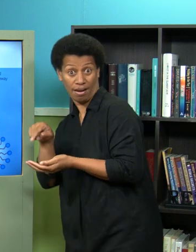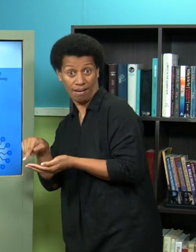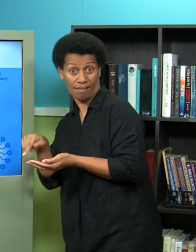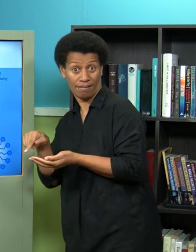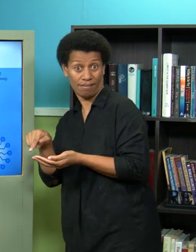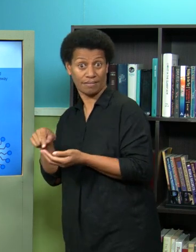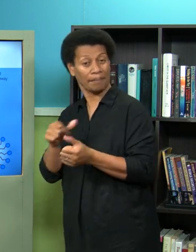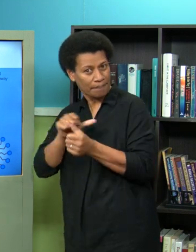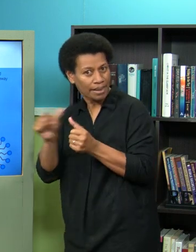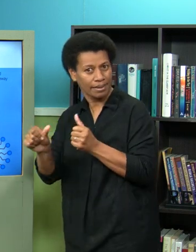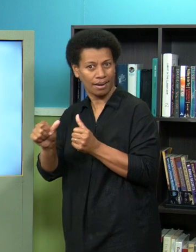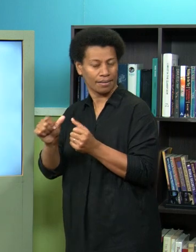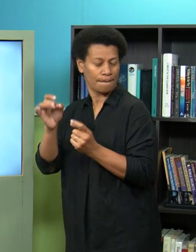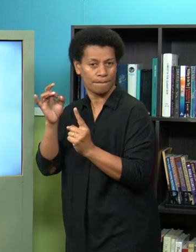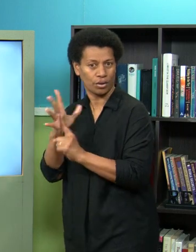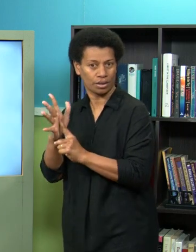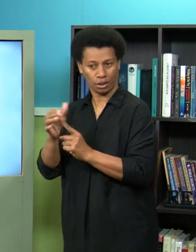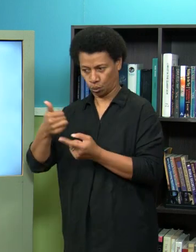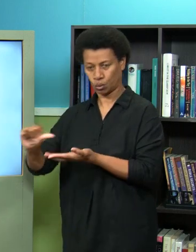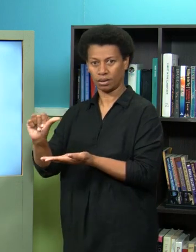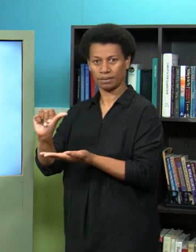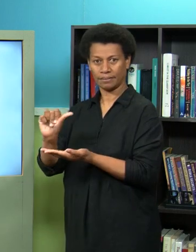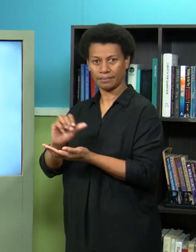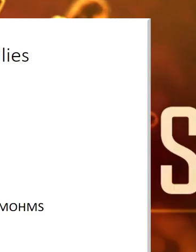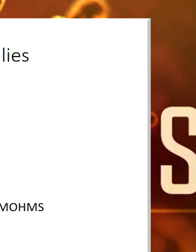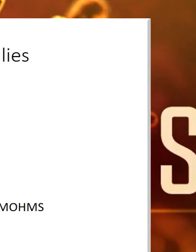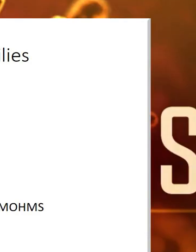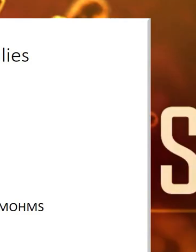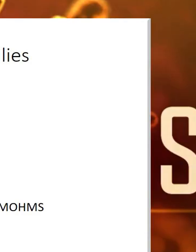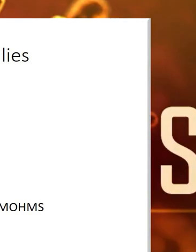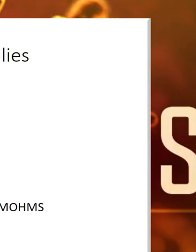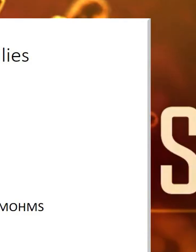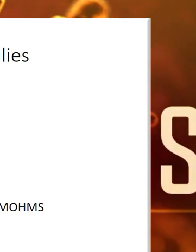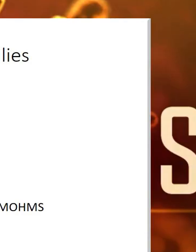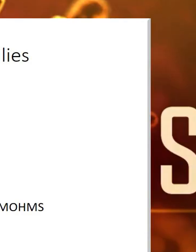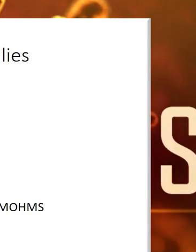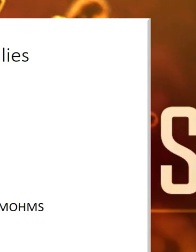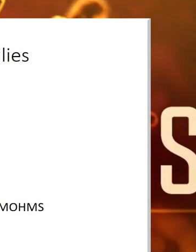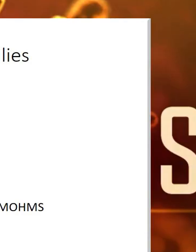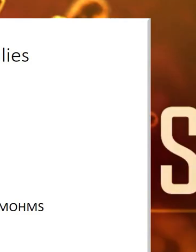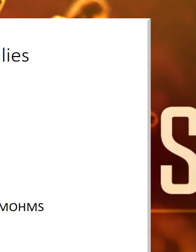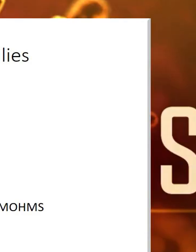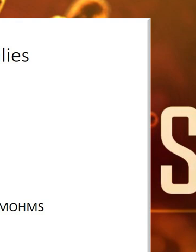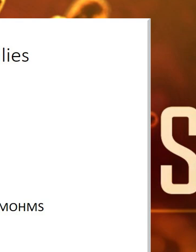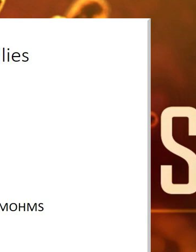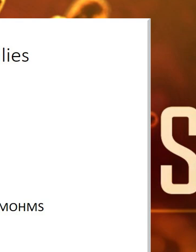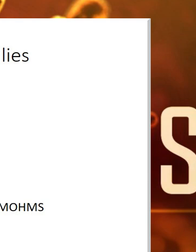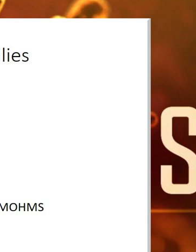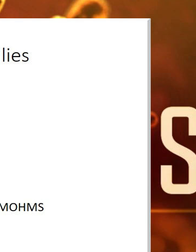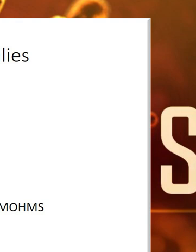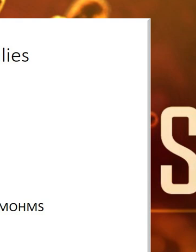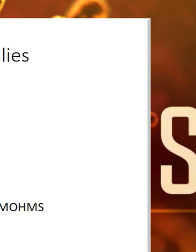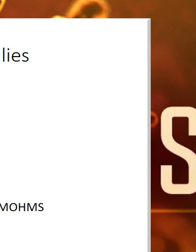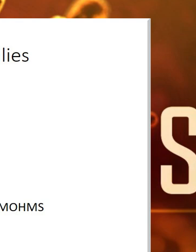extremely important so in summary wash your hands with soap and water